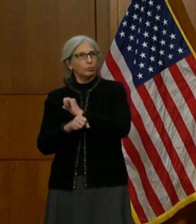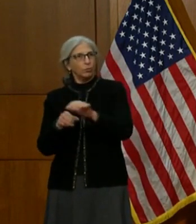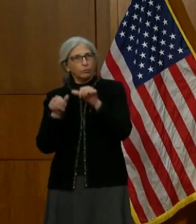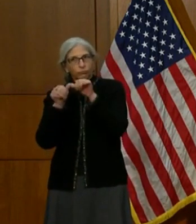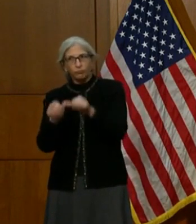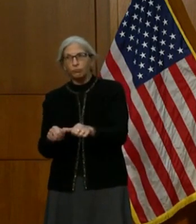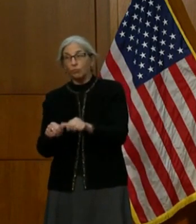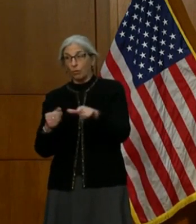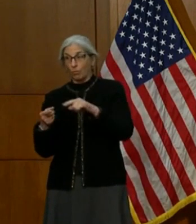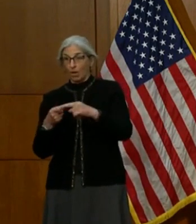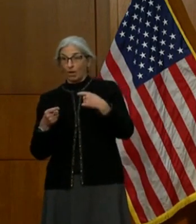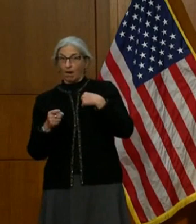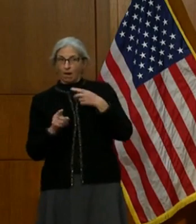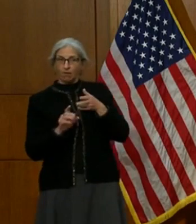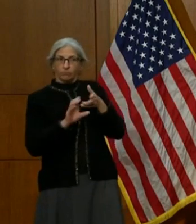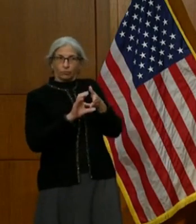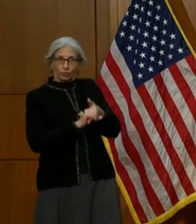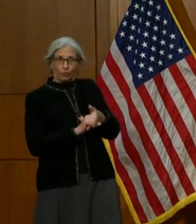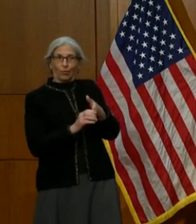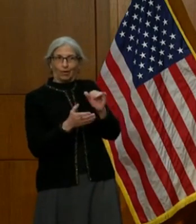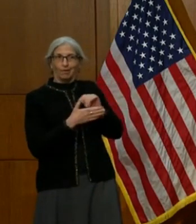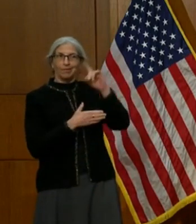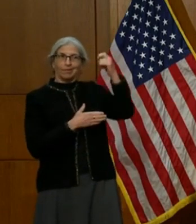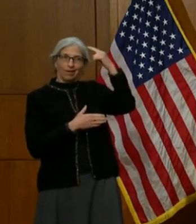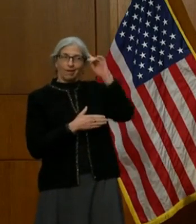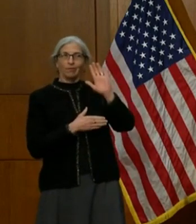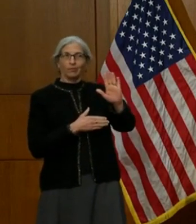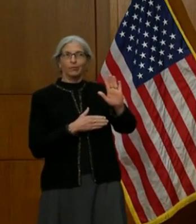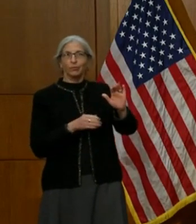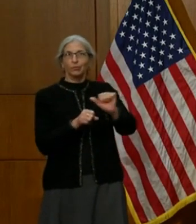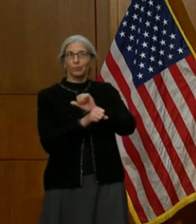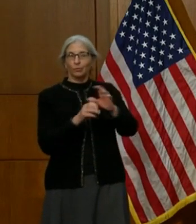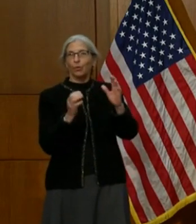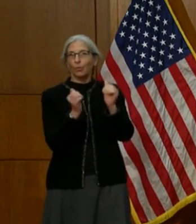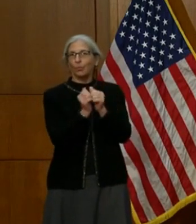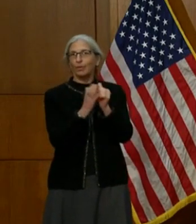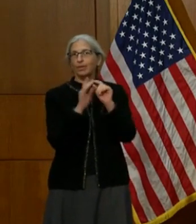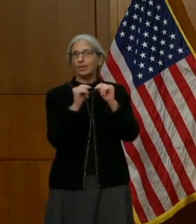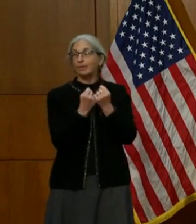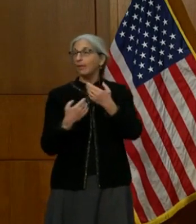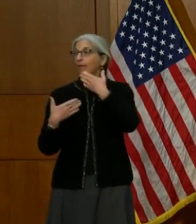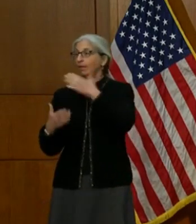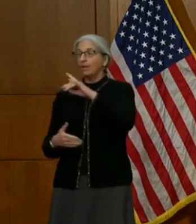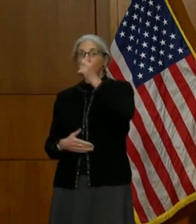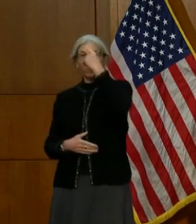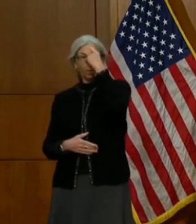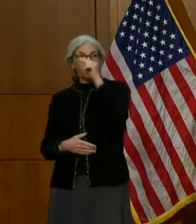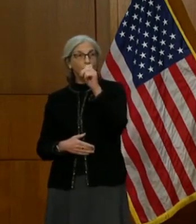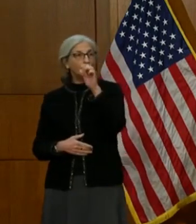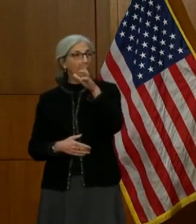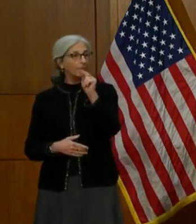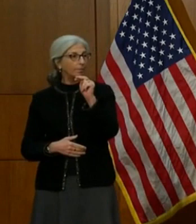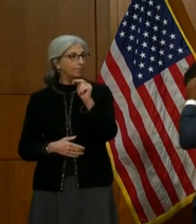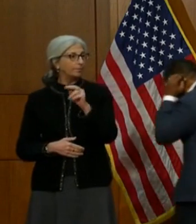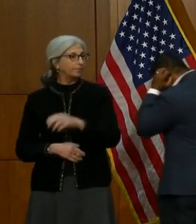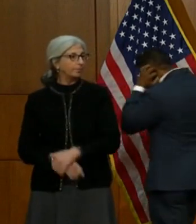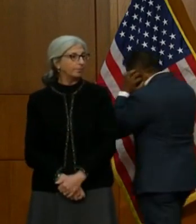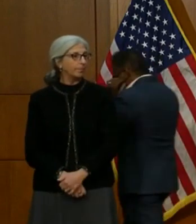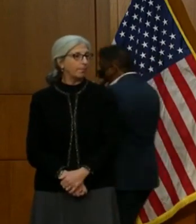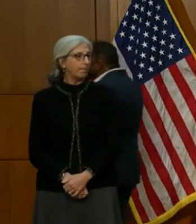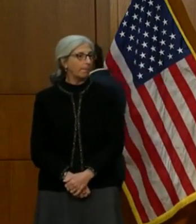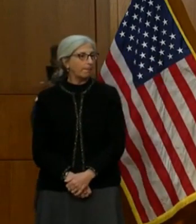share my time here with this team. So thank you, Governor Northam, and thank you all. Thank you, Dan. Appreciate it.